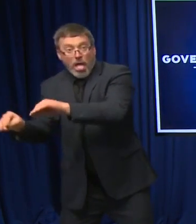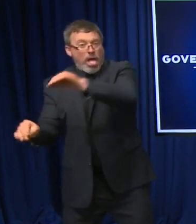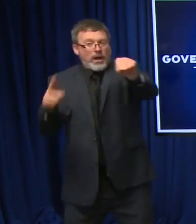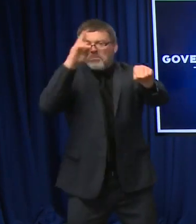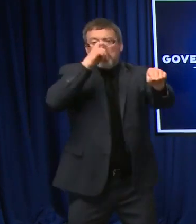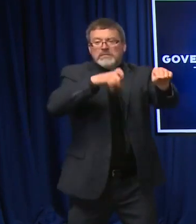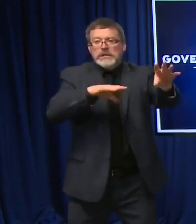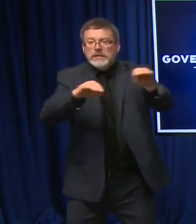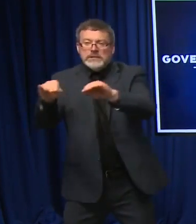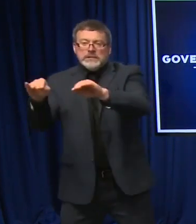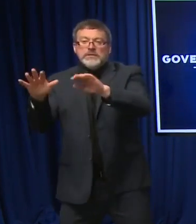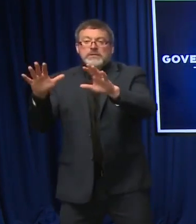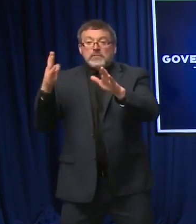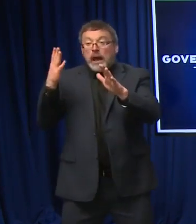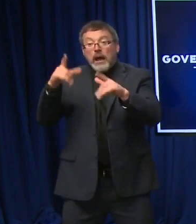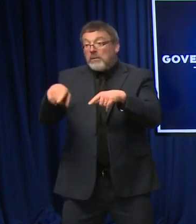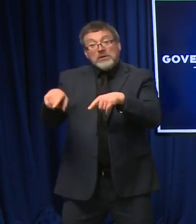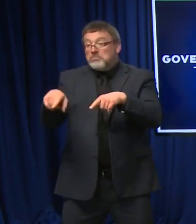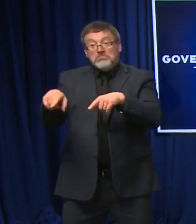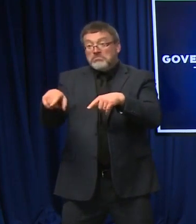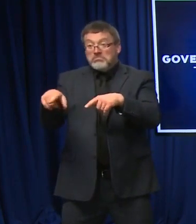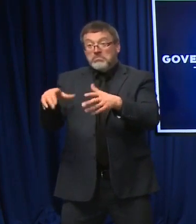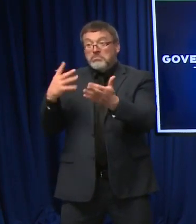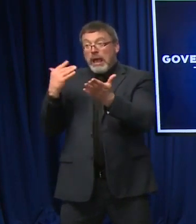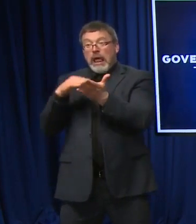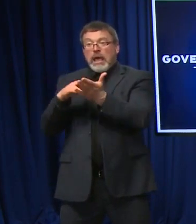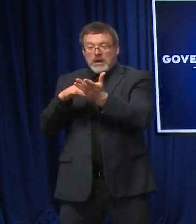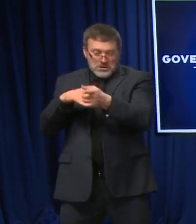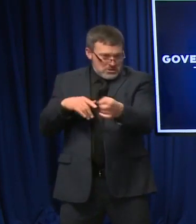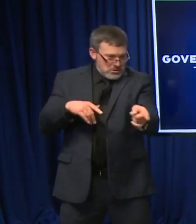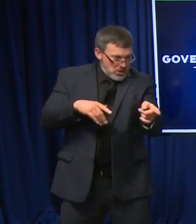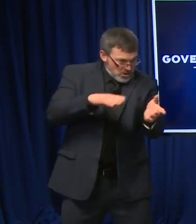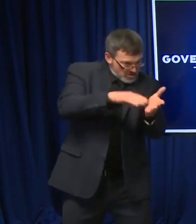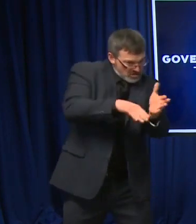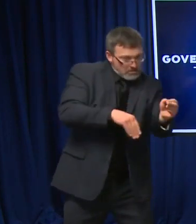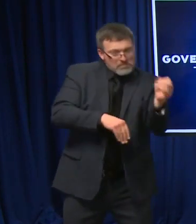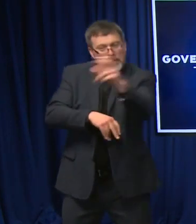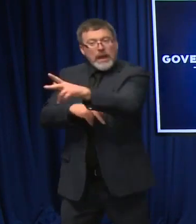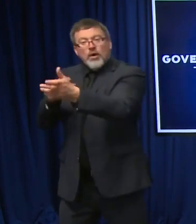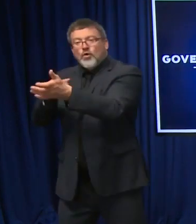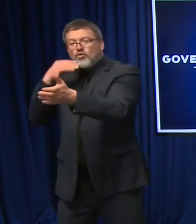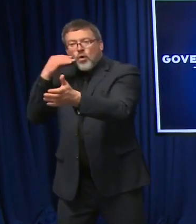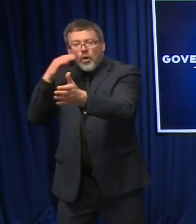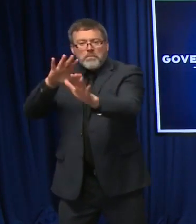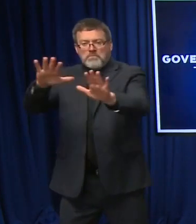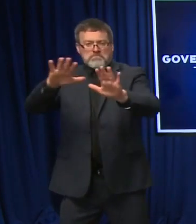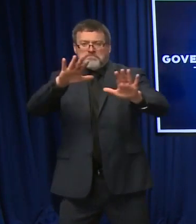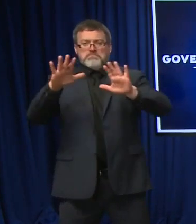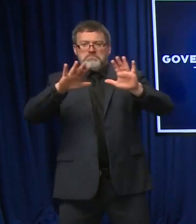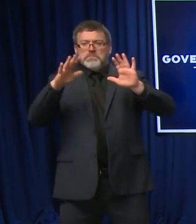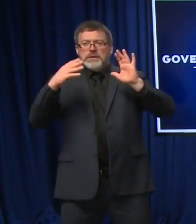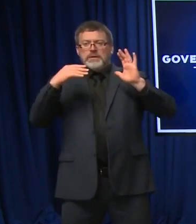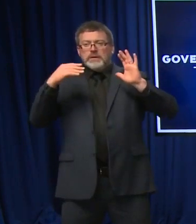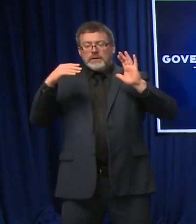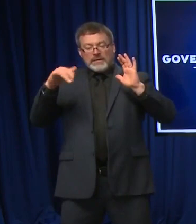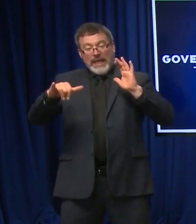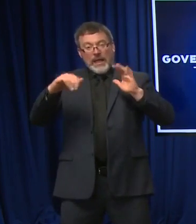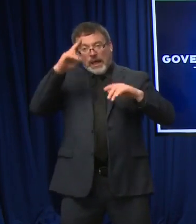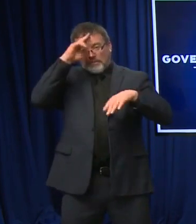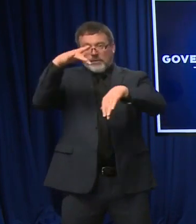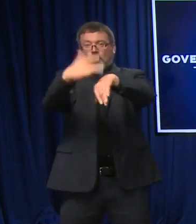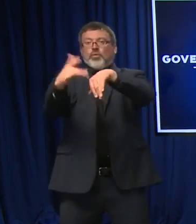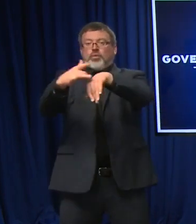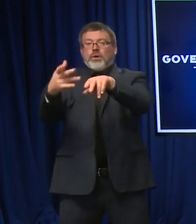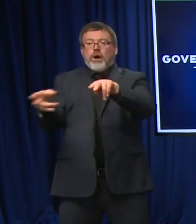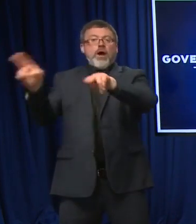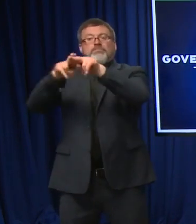elderly, into long-term care settings, more efficiently, opening up those beds, just getting the whole system moving a little better. And sometimes it just takes